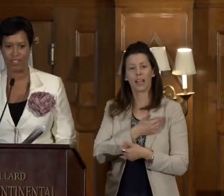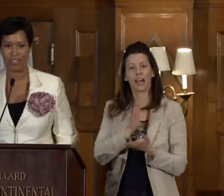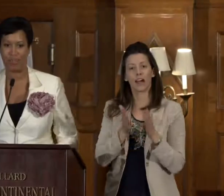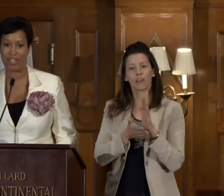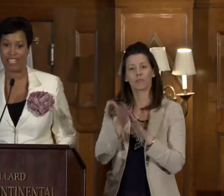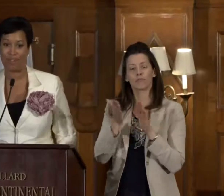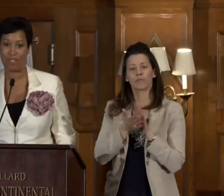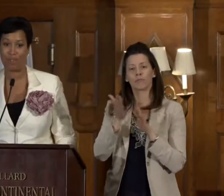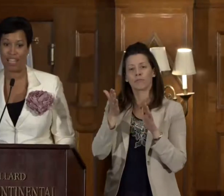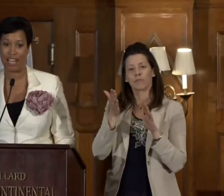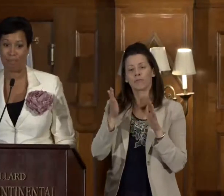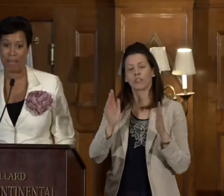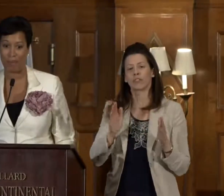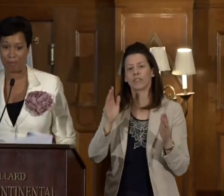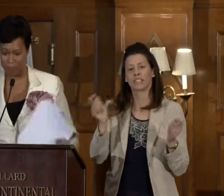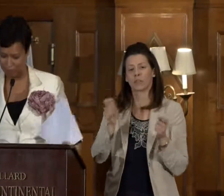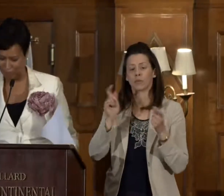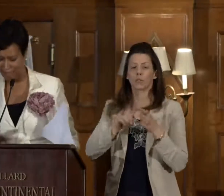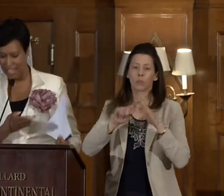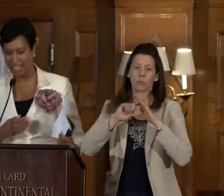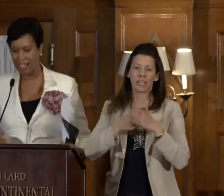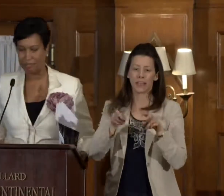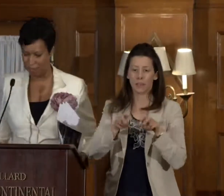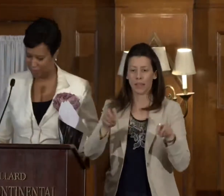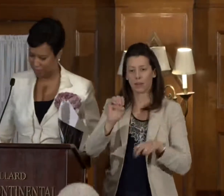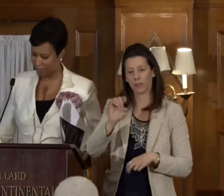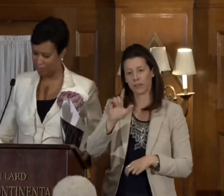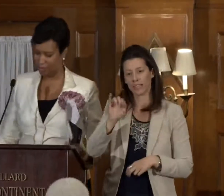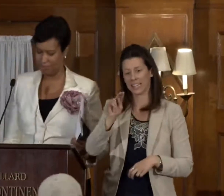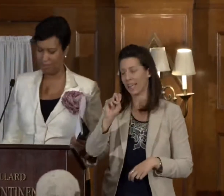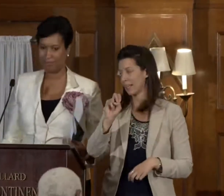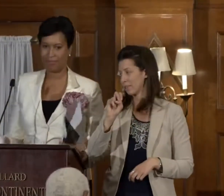ceremonies to begin our panel. Elaine.